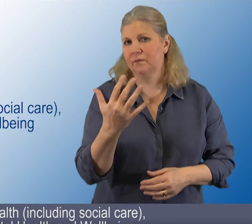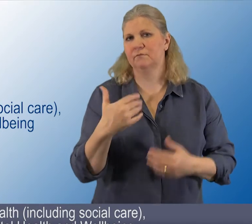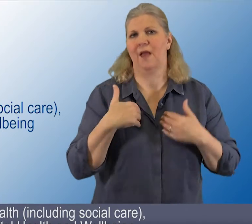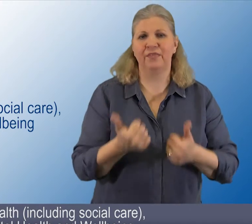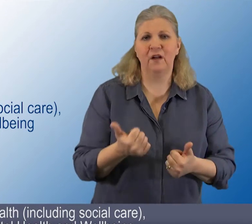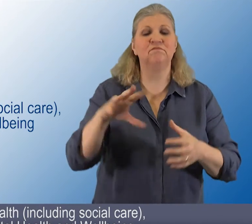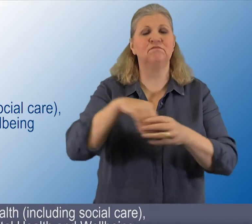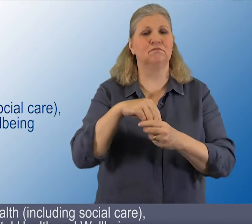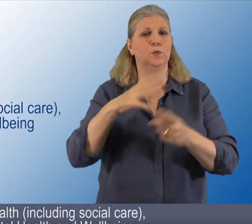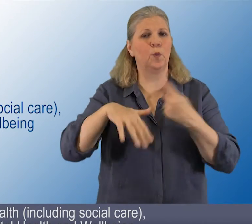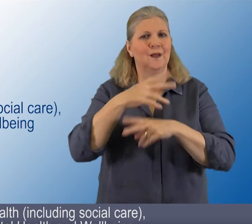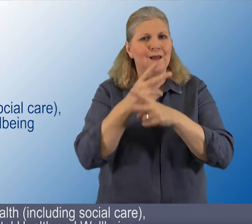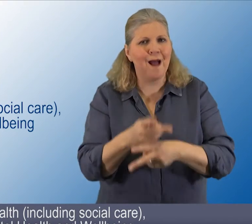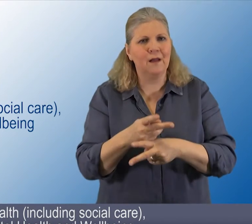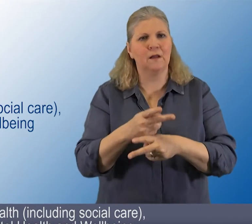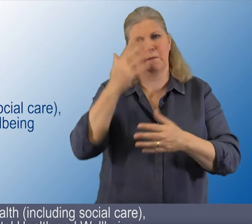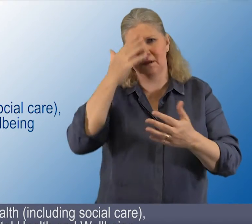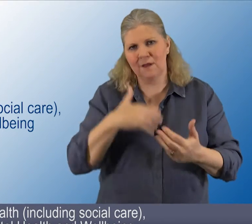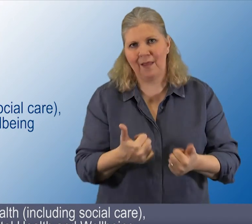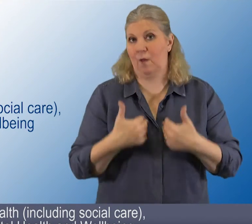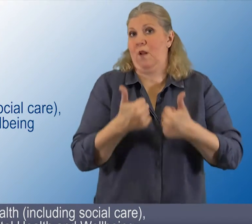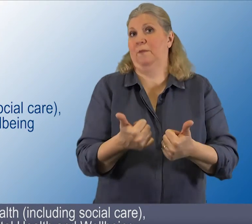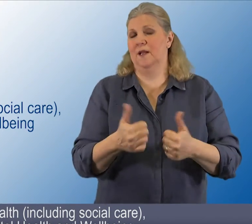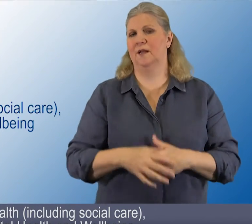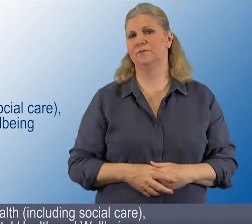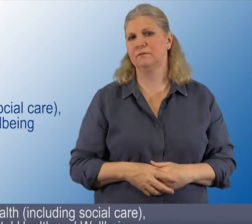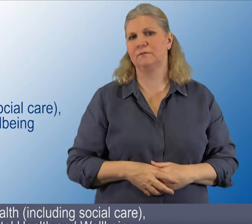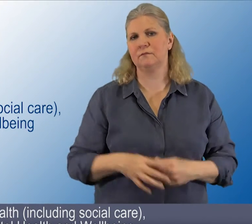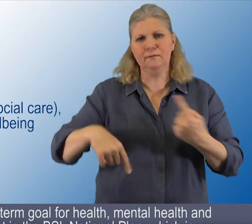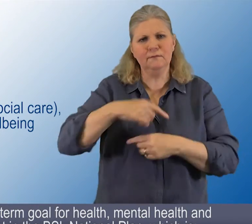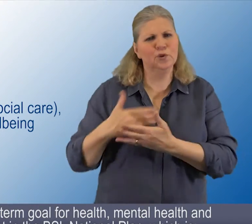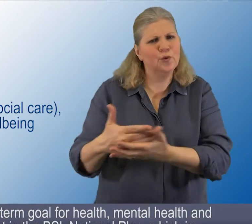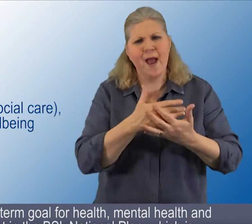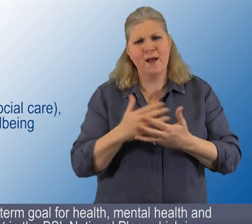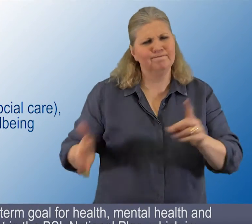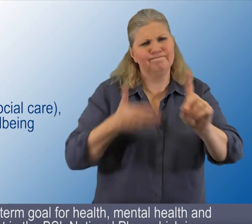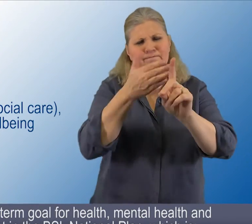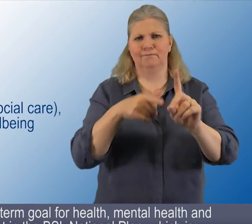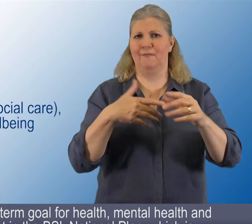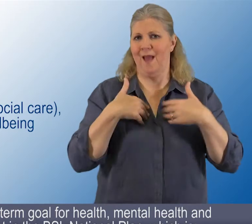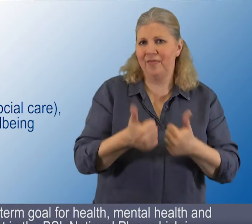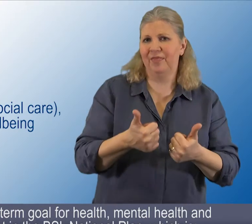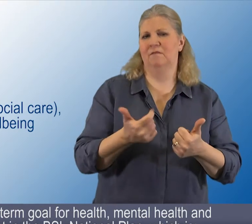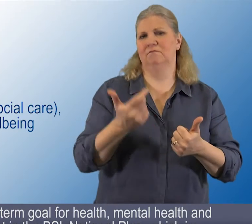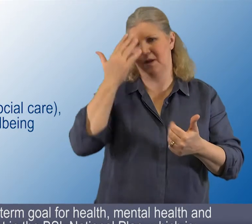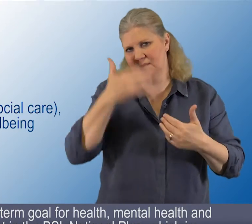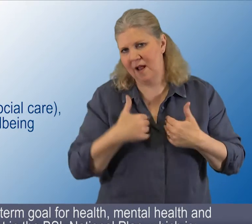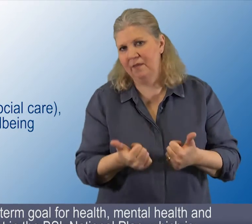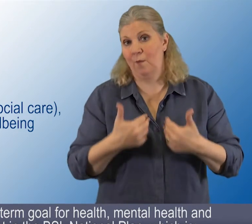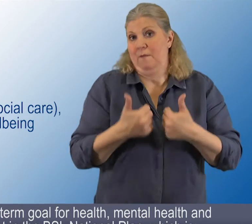Health, including social care, mental health and well-being. We share the long-term goal for health, mental